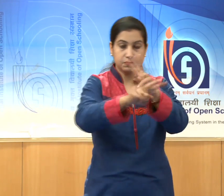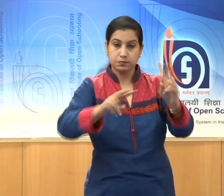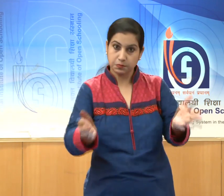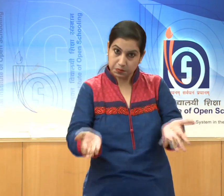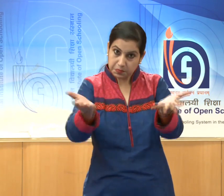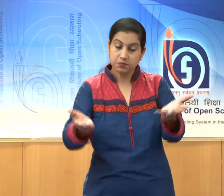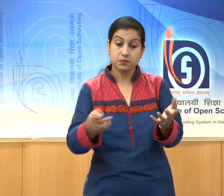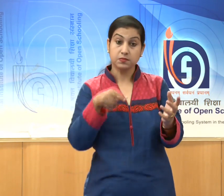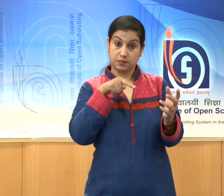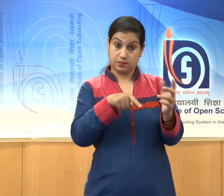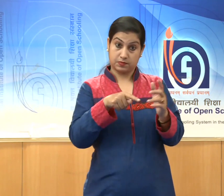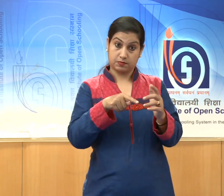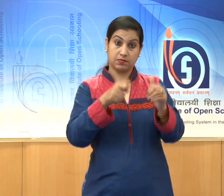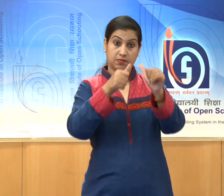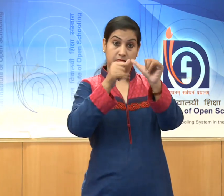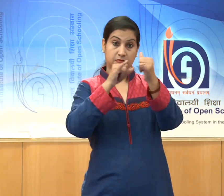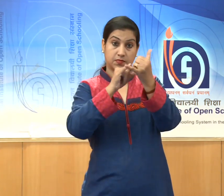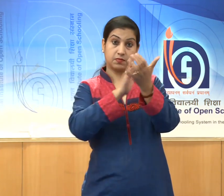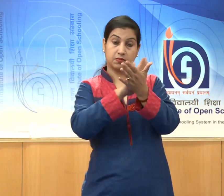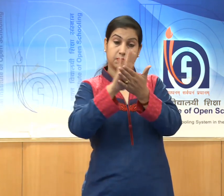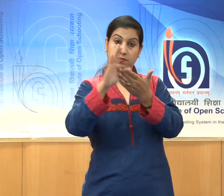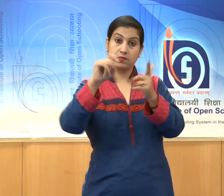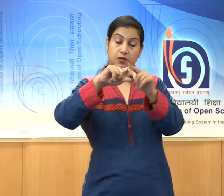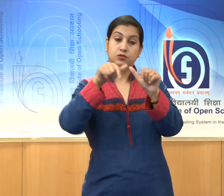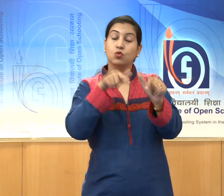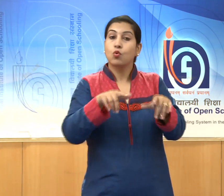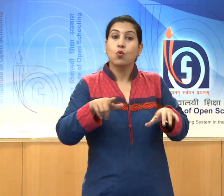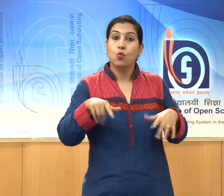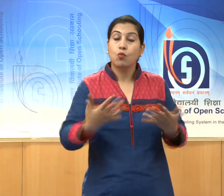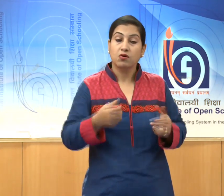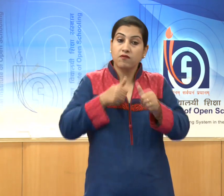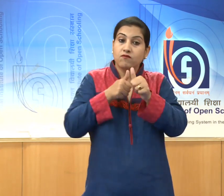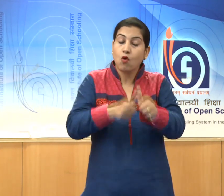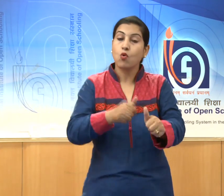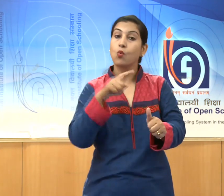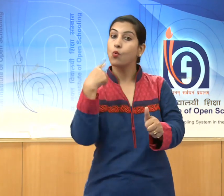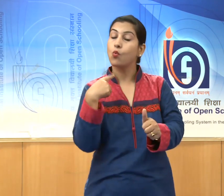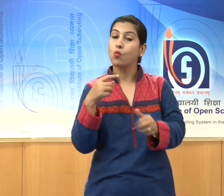Ashok was a follower of Buddhism